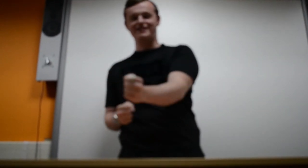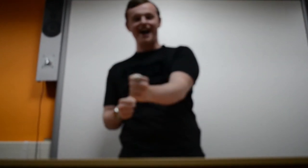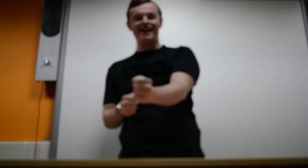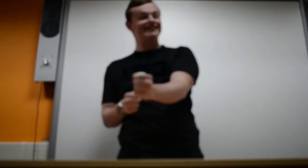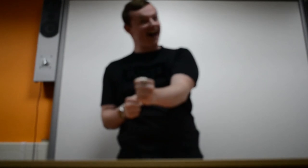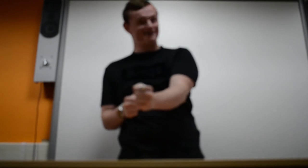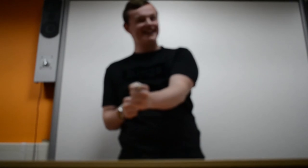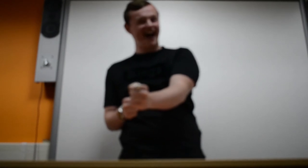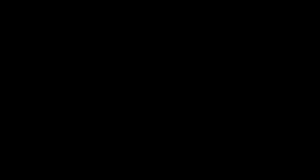A Tammigan!